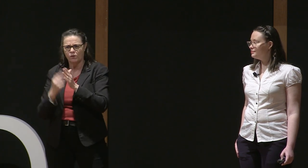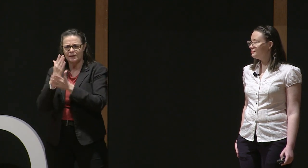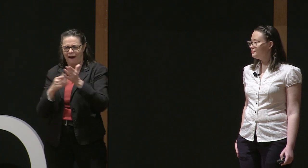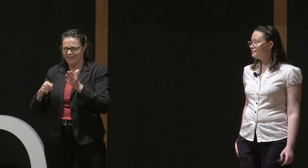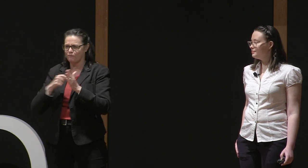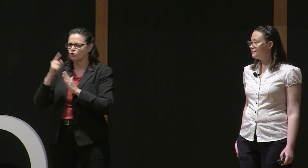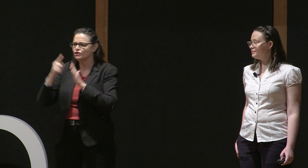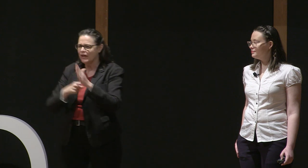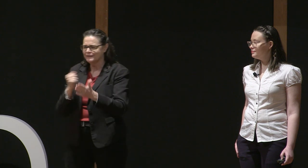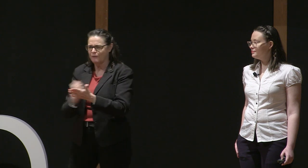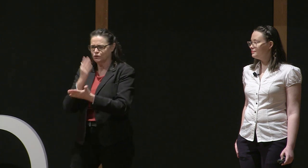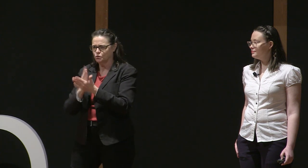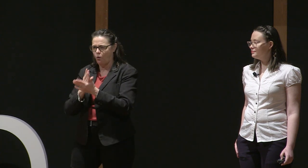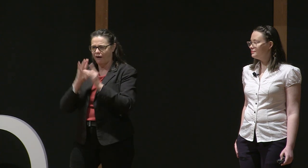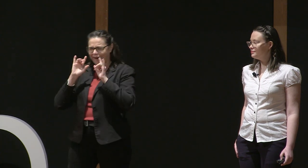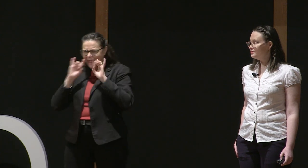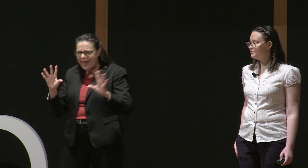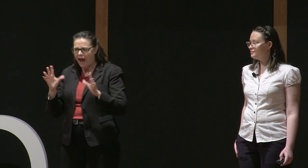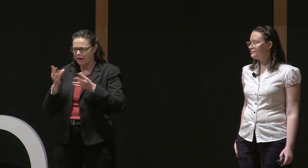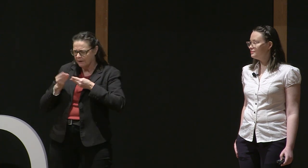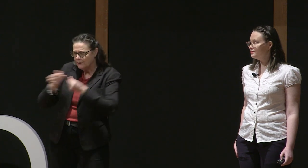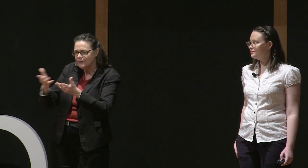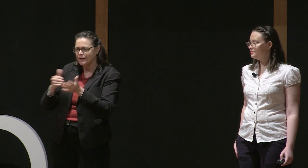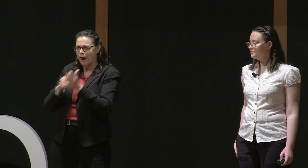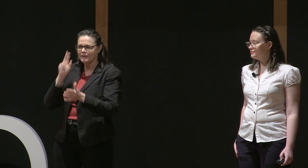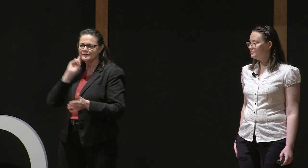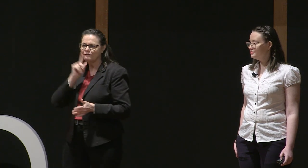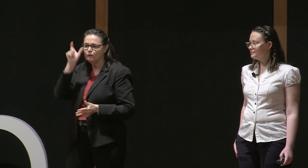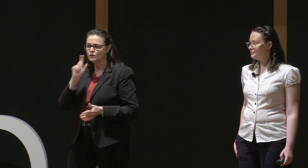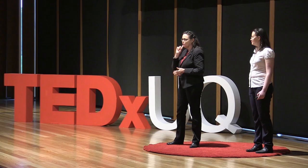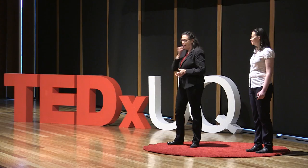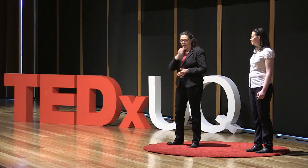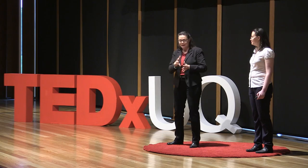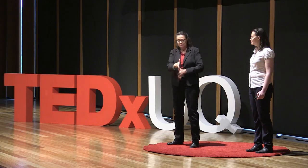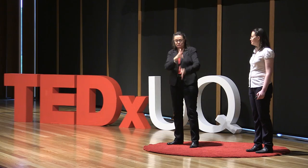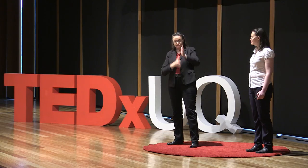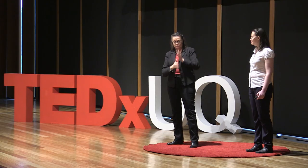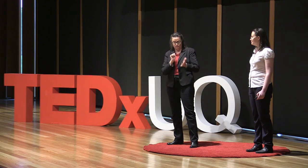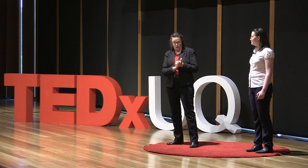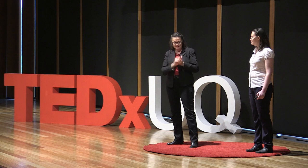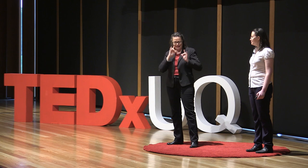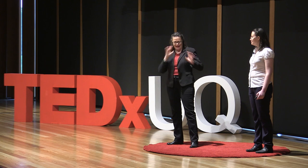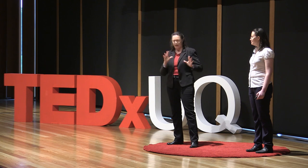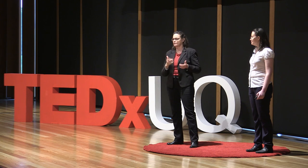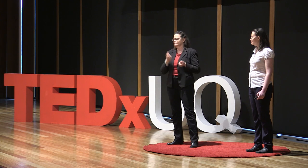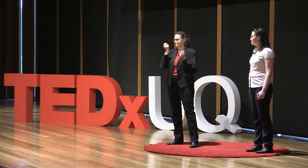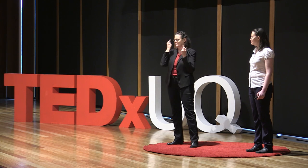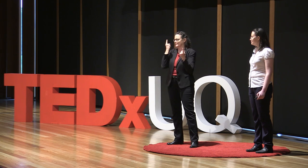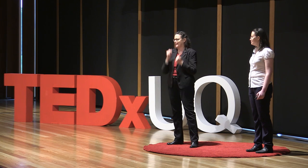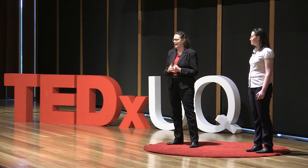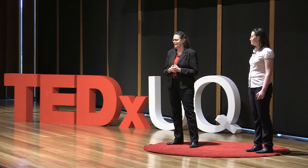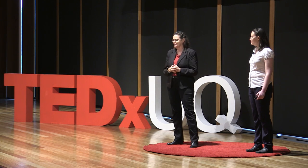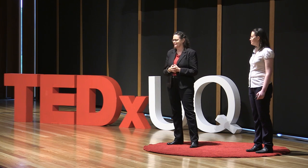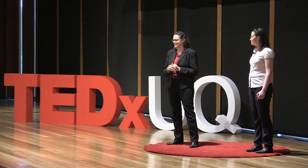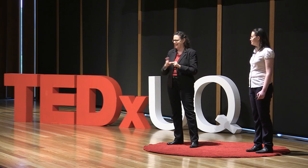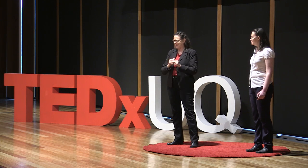captured appropriately, because all of that is part of the language. And it would also mean that when that